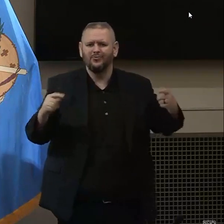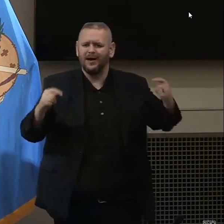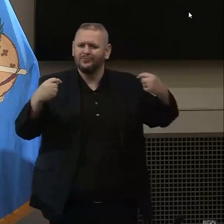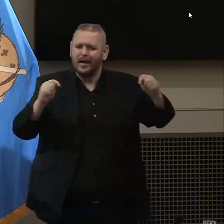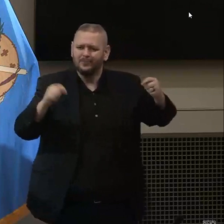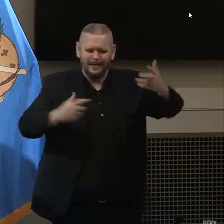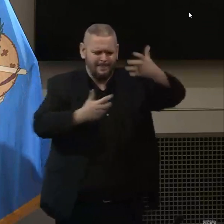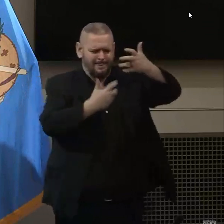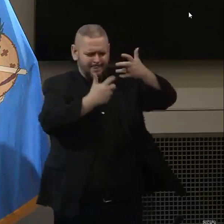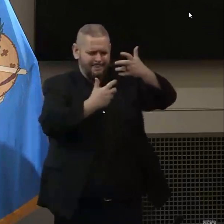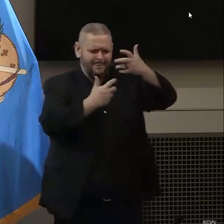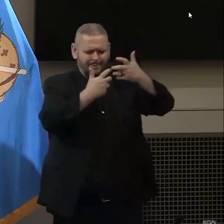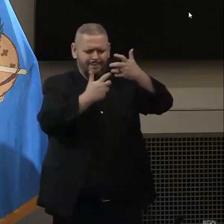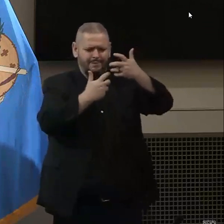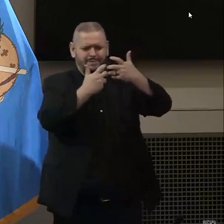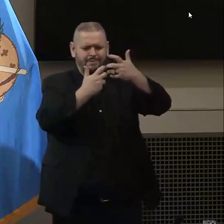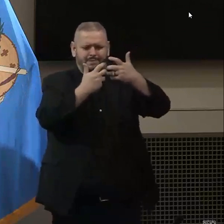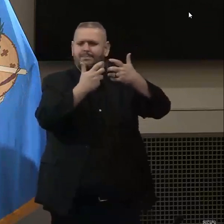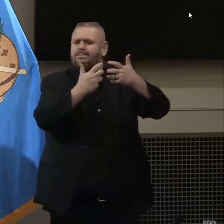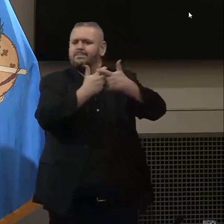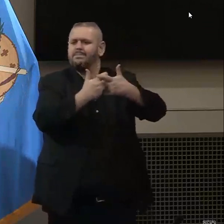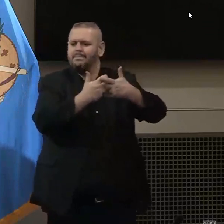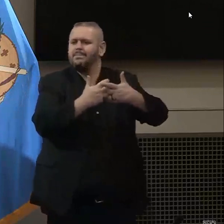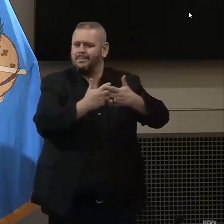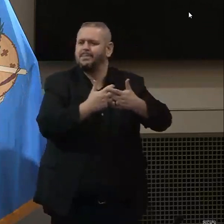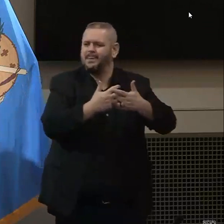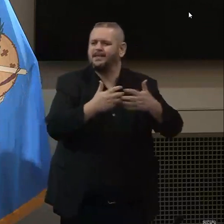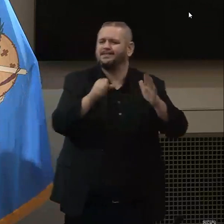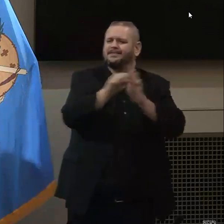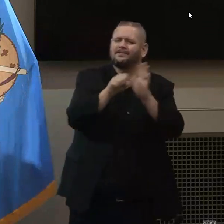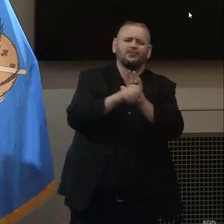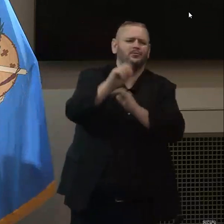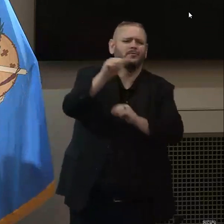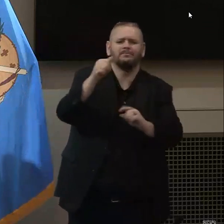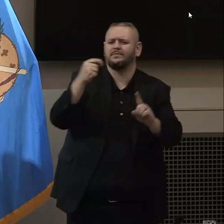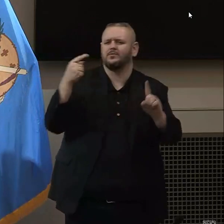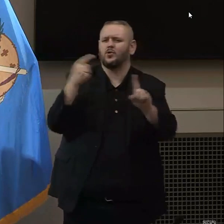you know, and that's really what, what we, we're going to do no matter what. Thank